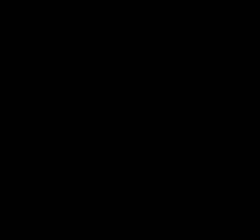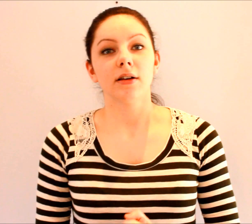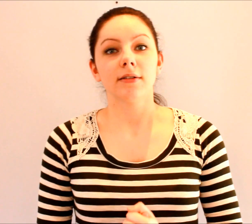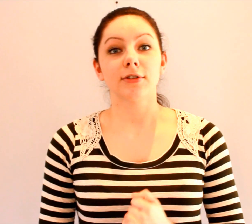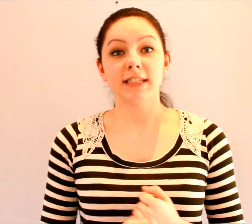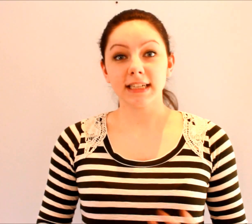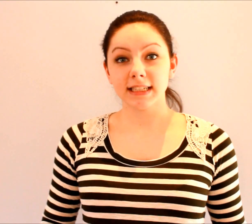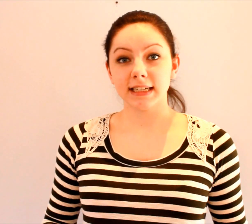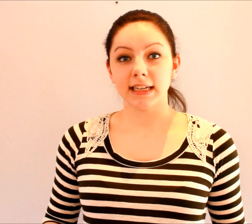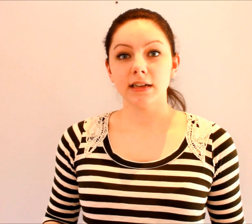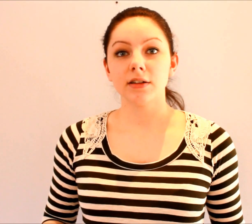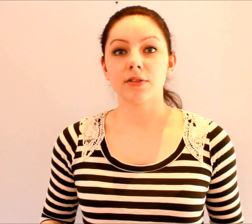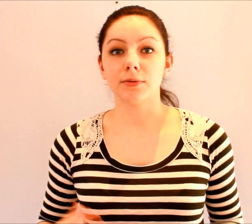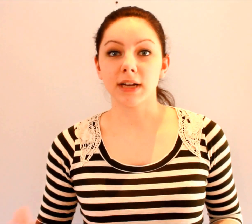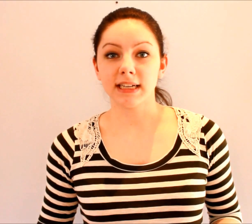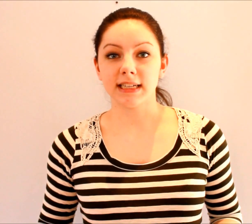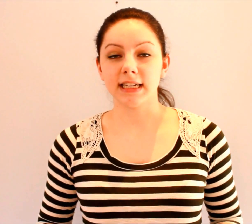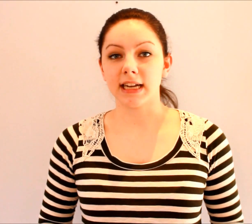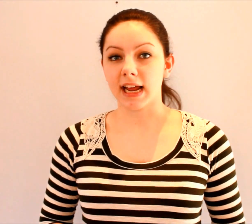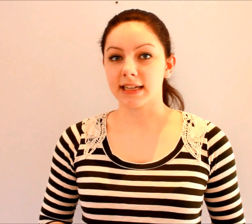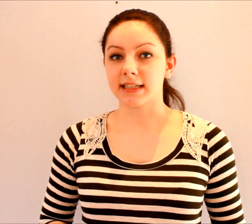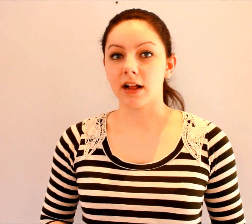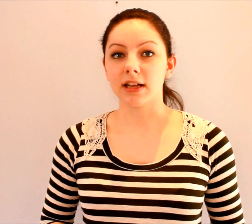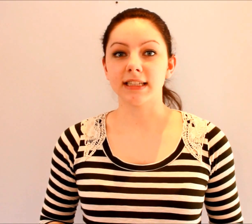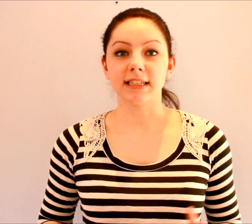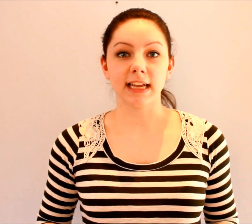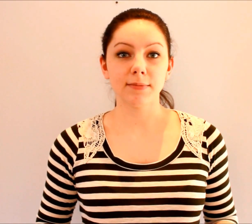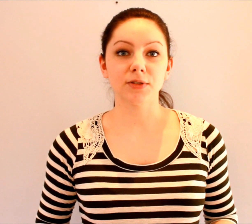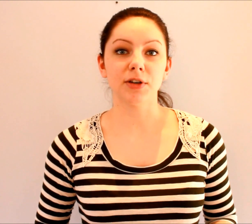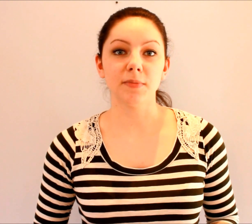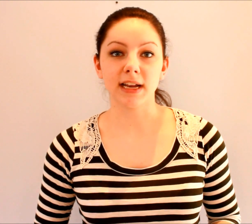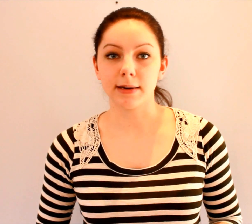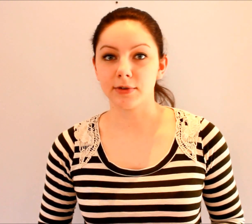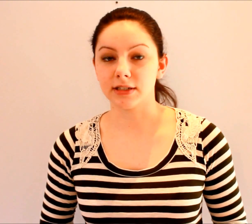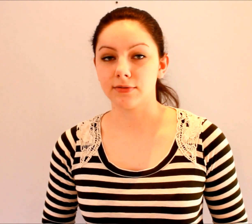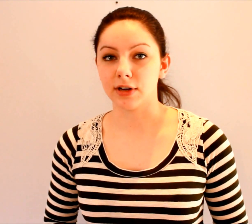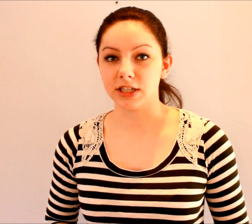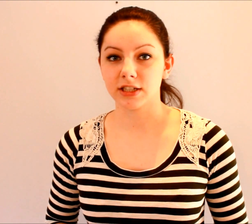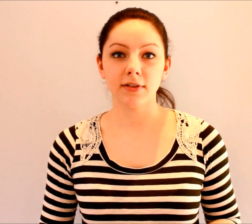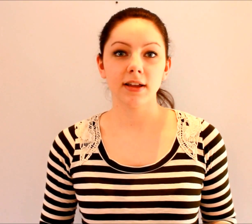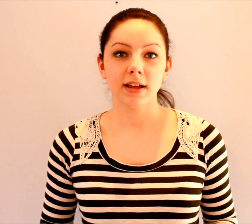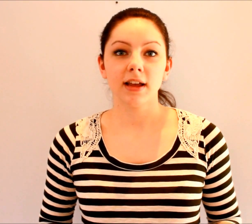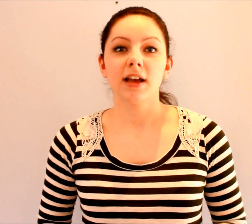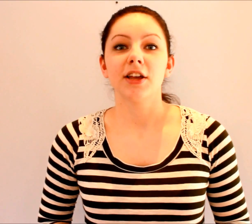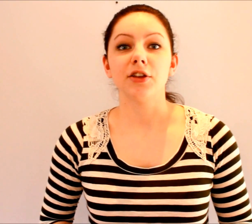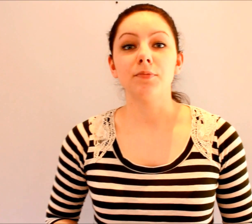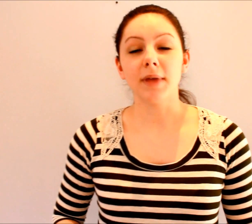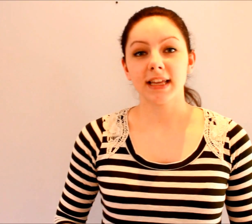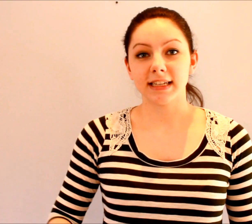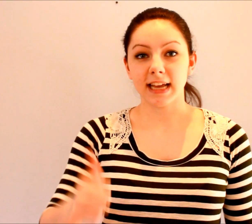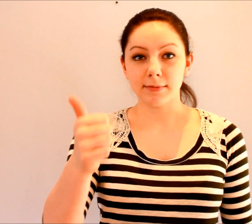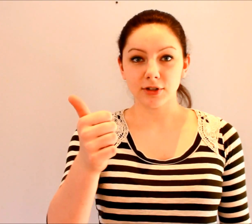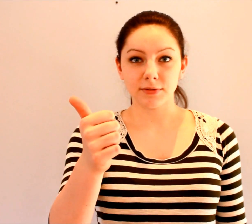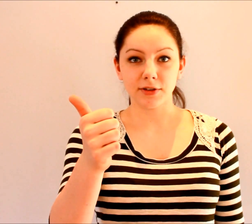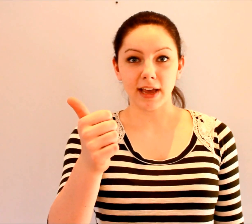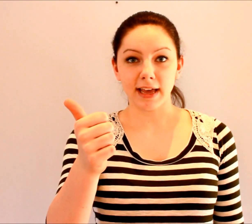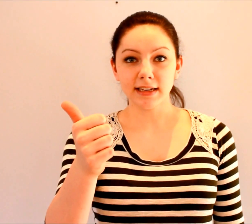For sixteen through nineteen in ASL, it's the same as when you make numbers in French. You make the ten motion with your hand